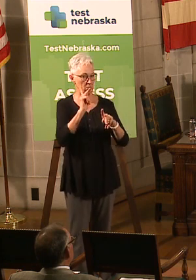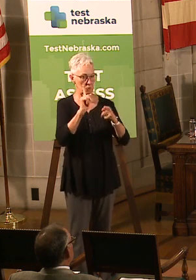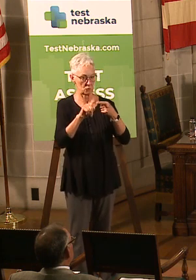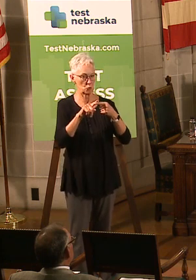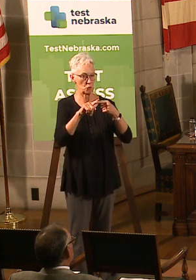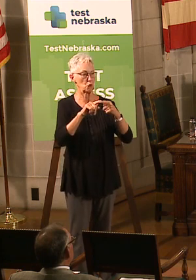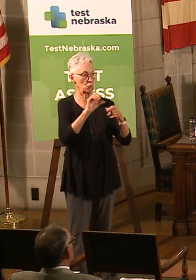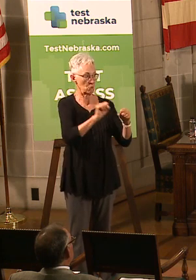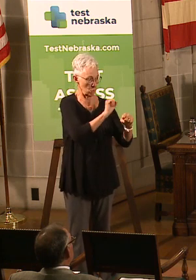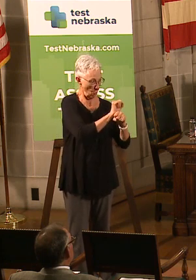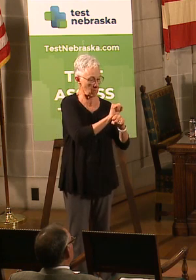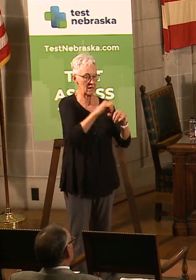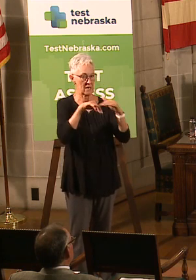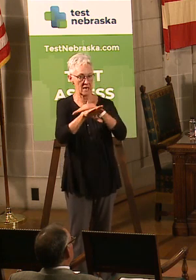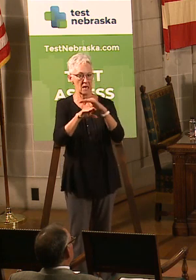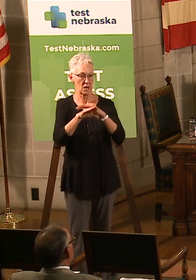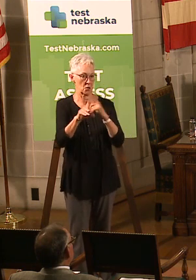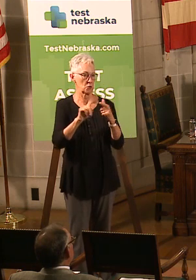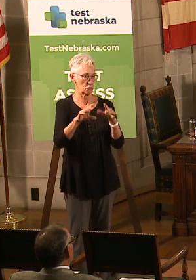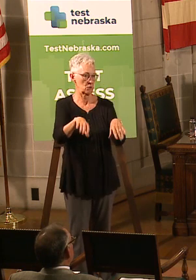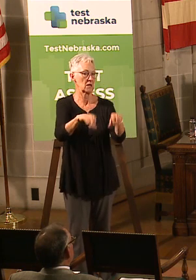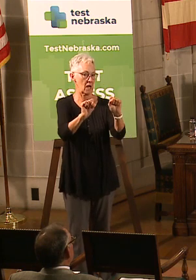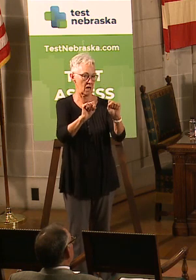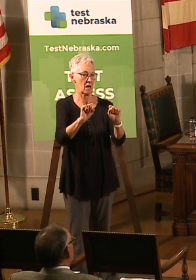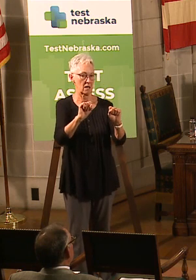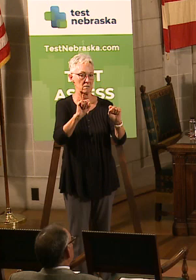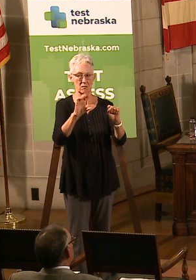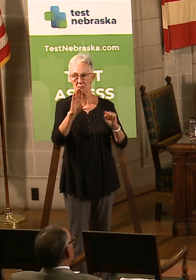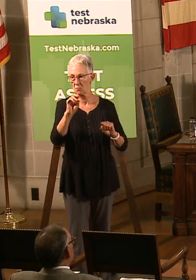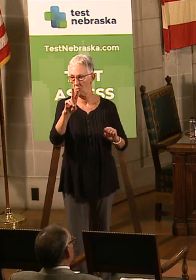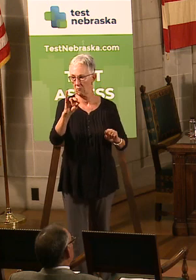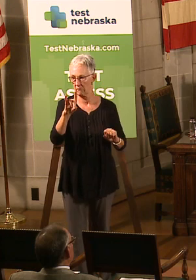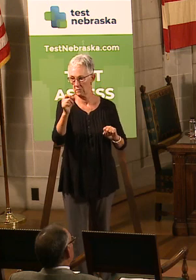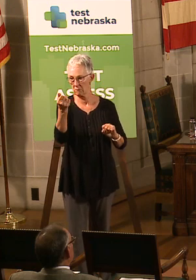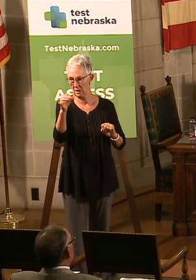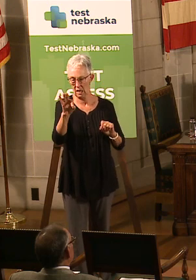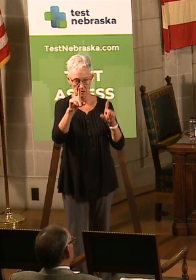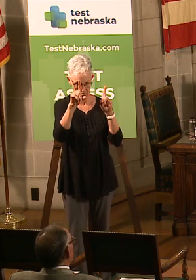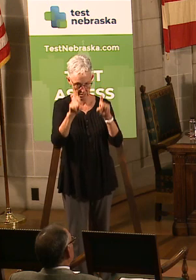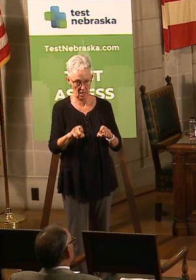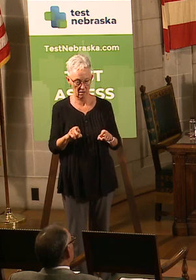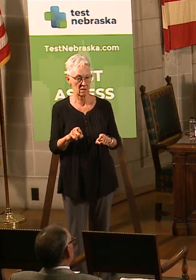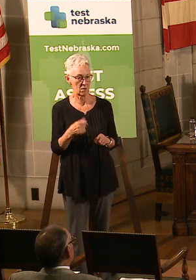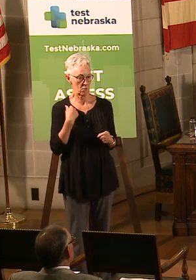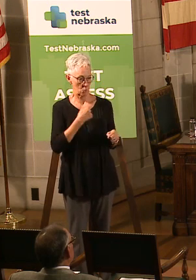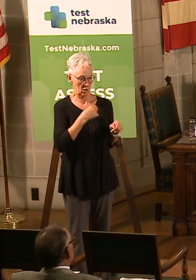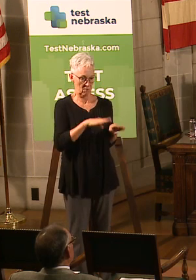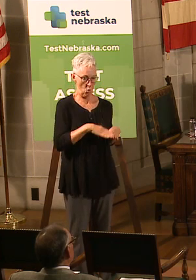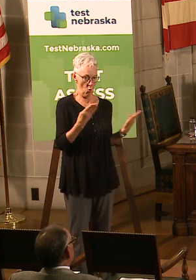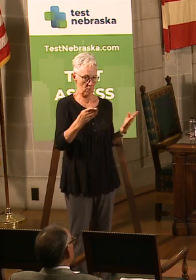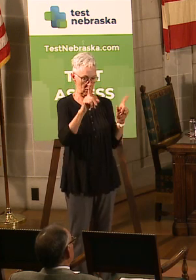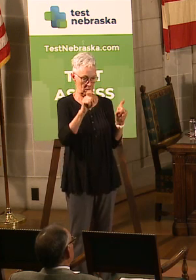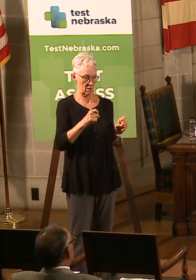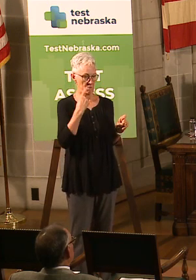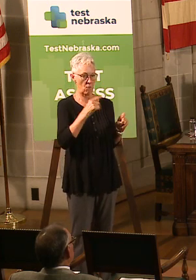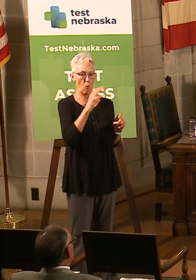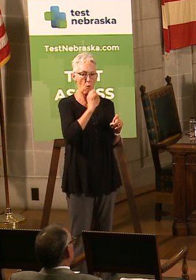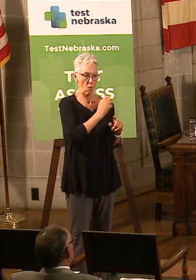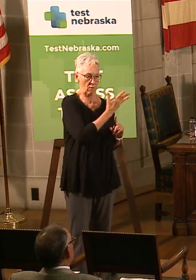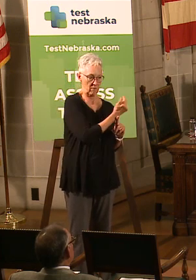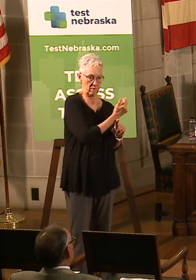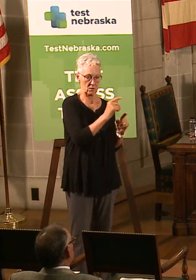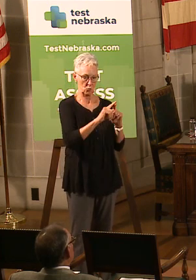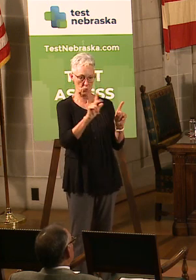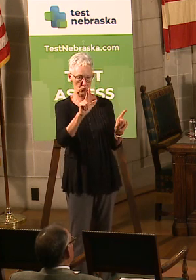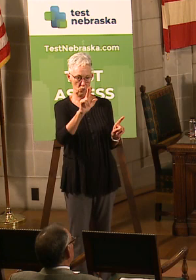we're focusing on 15 to 35-year-olds as the priority there, but, again, please sign up and sign up for testnebraska